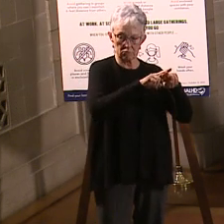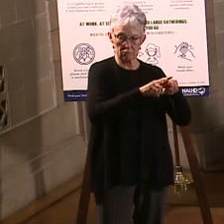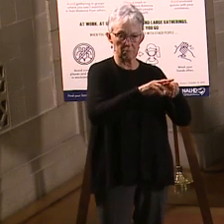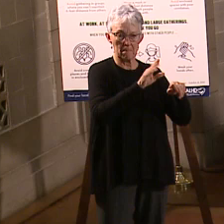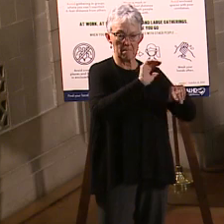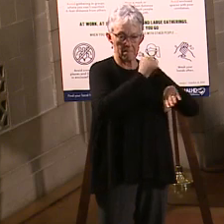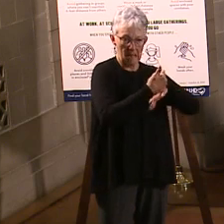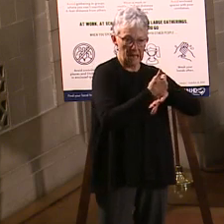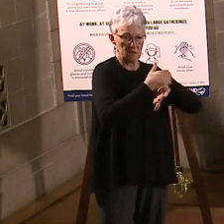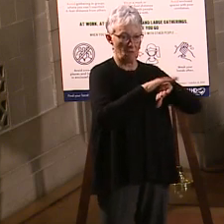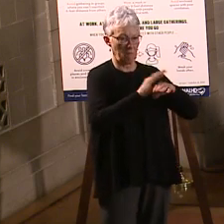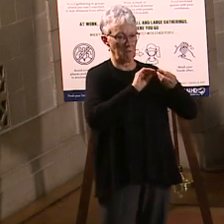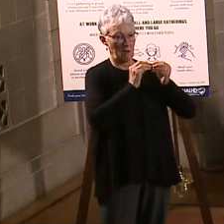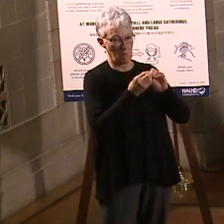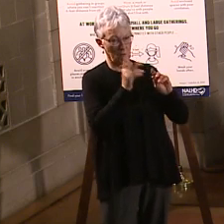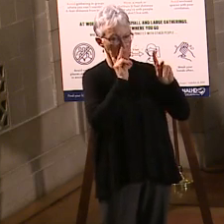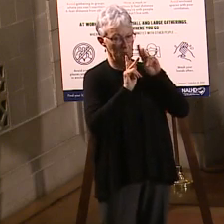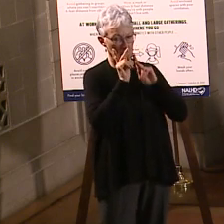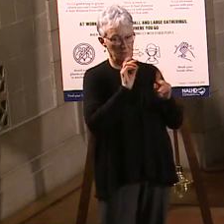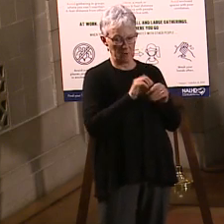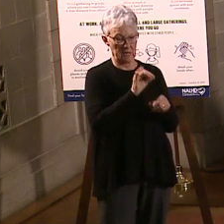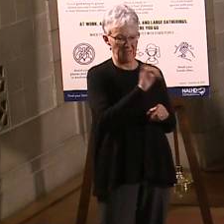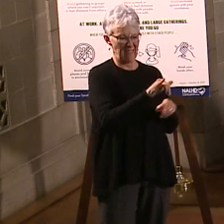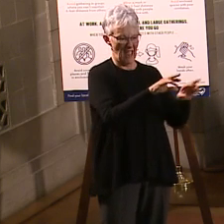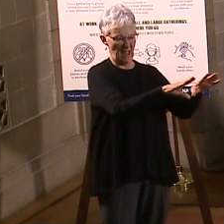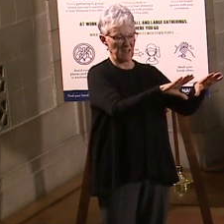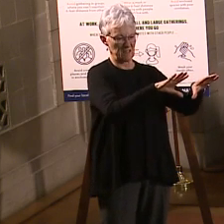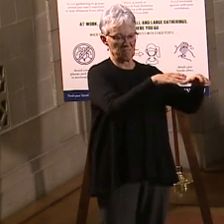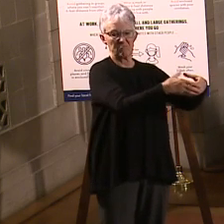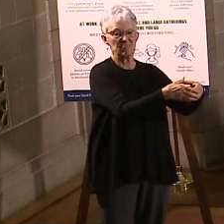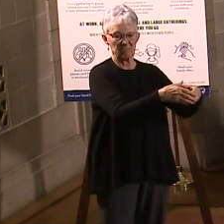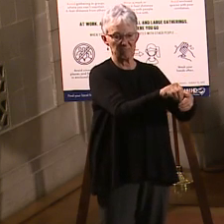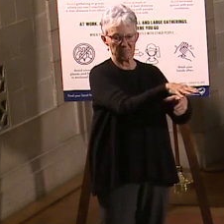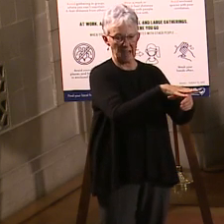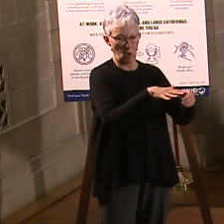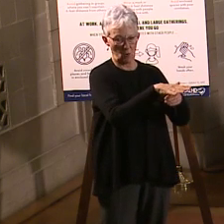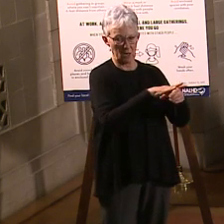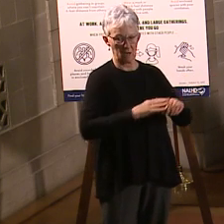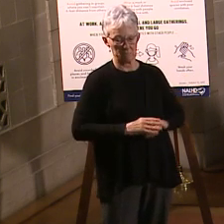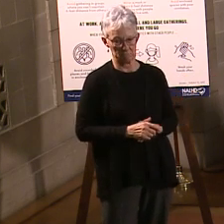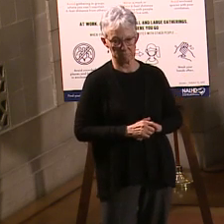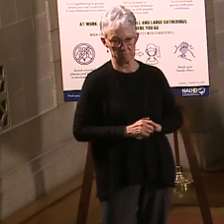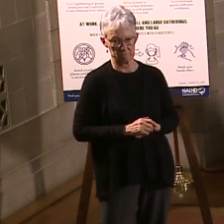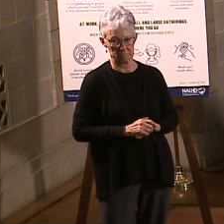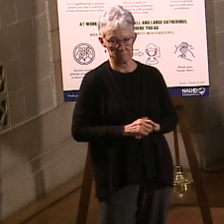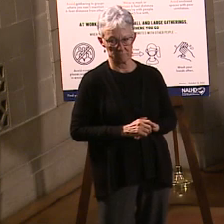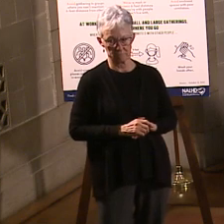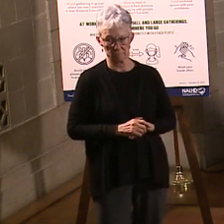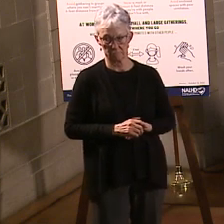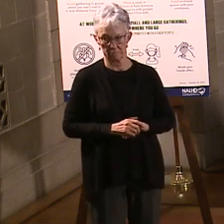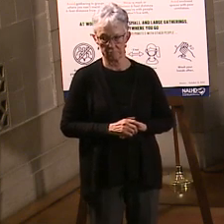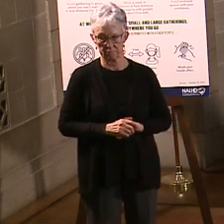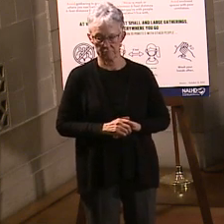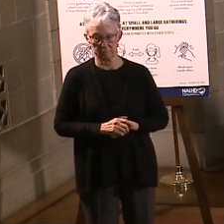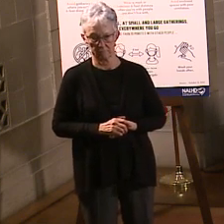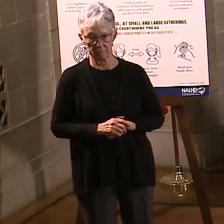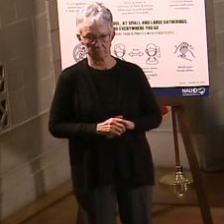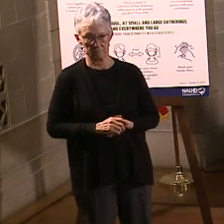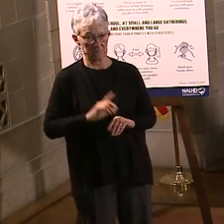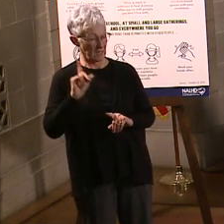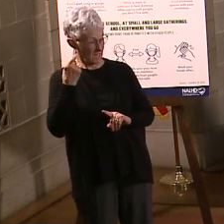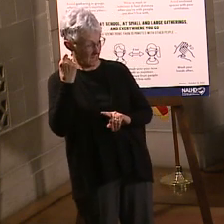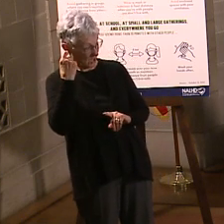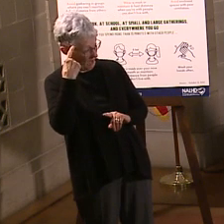population is for that. It's about 29% right now. So it'll stay roughly around that 29%. Does the governor have any thoughts about